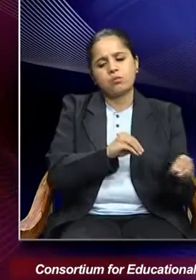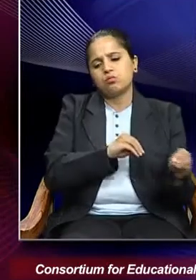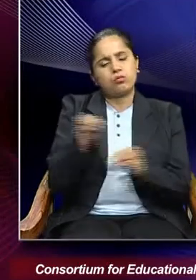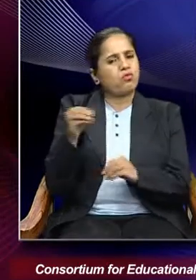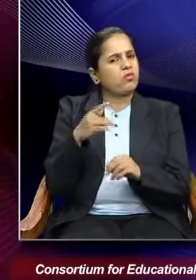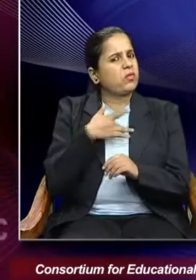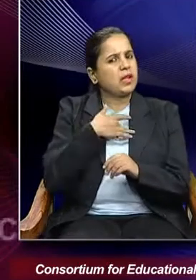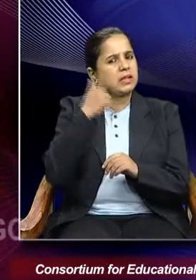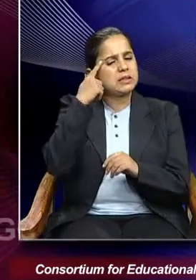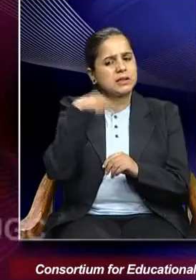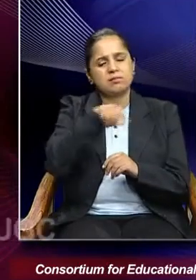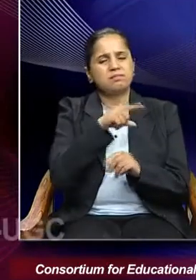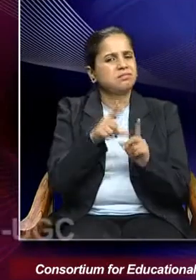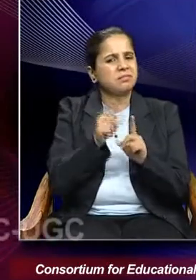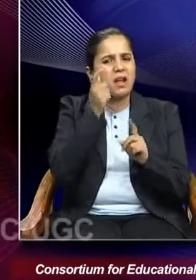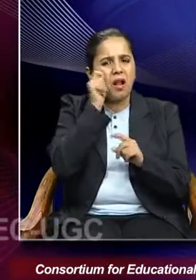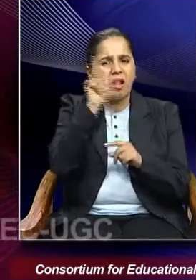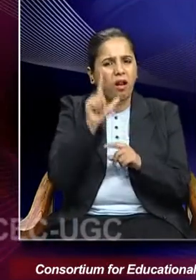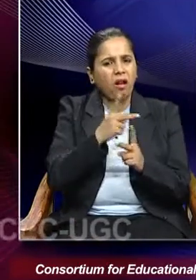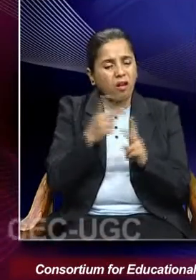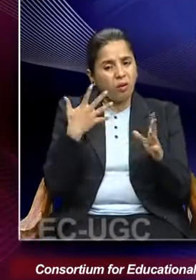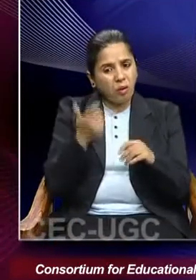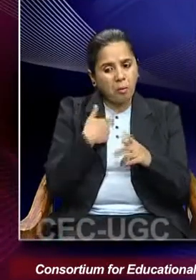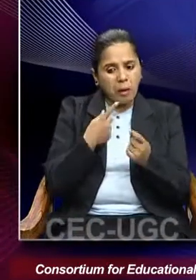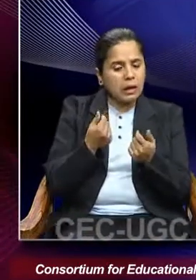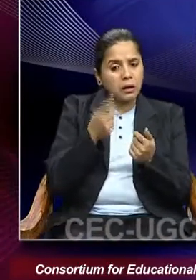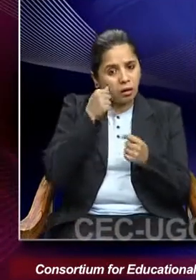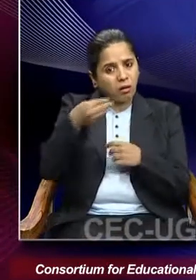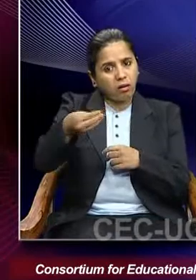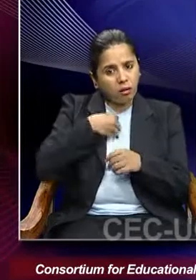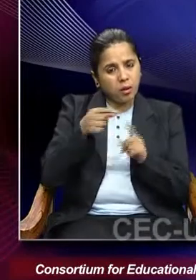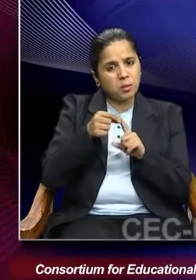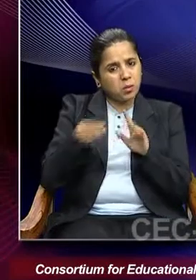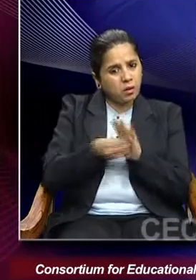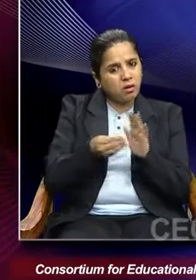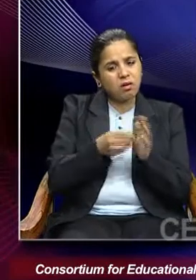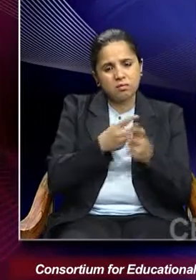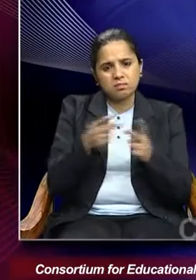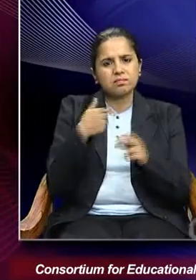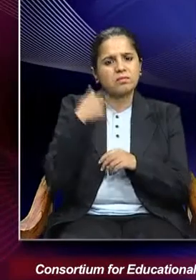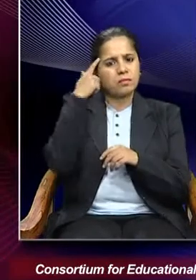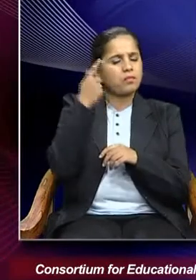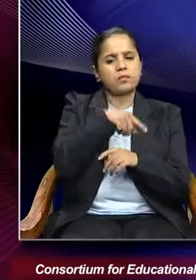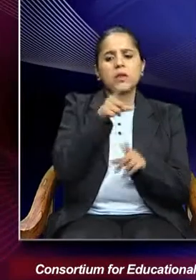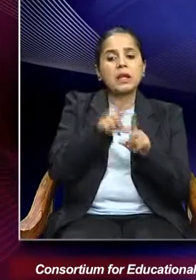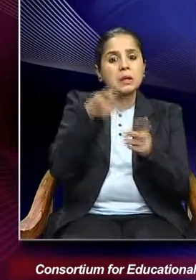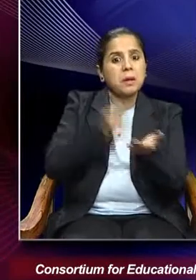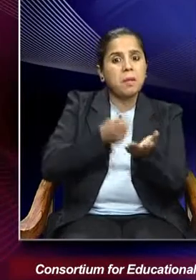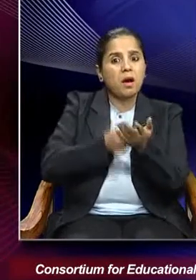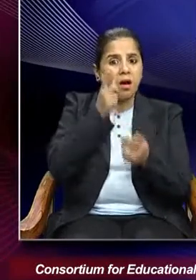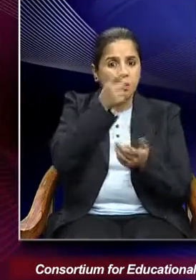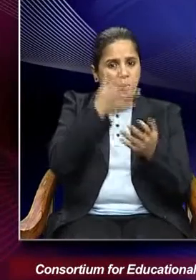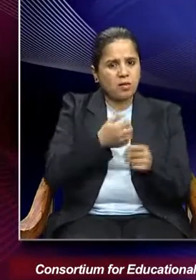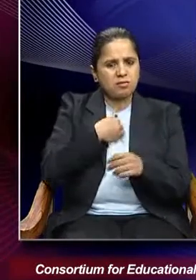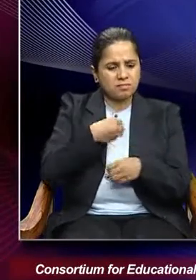and she did not given to the demands of men